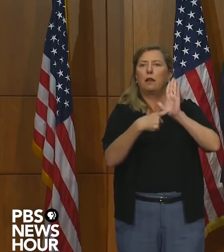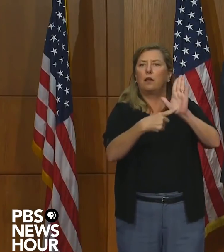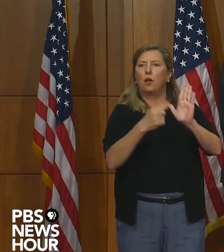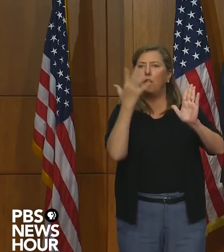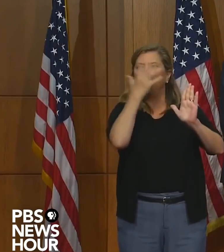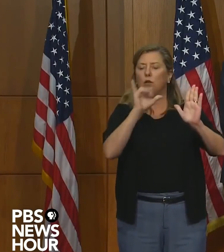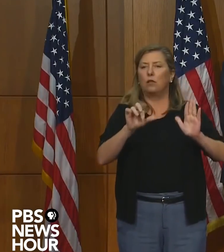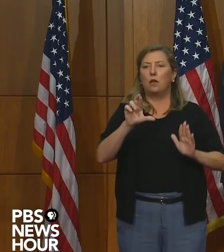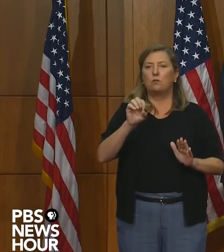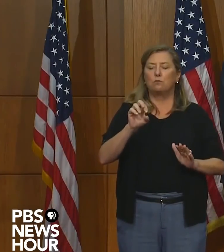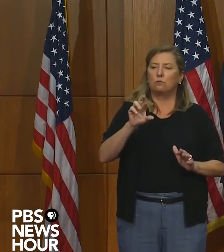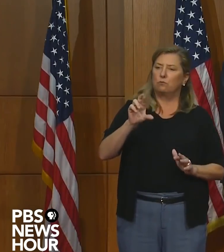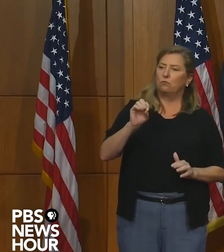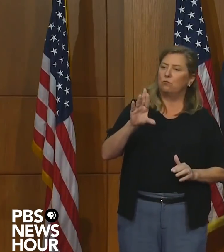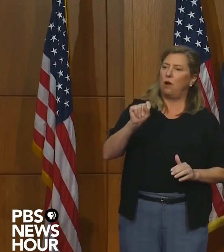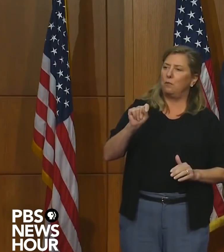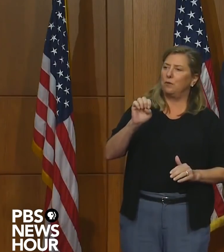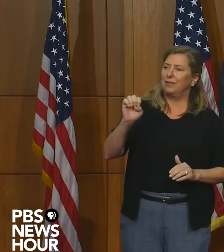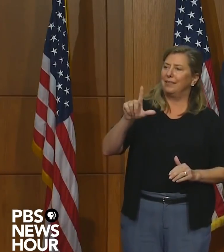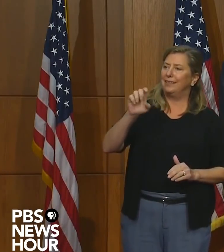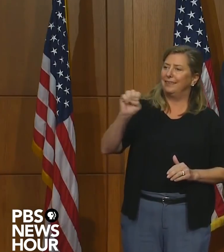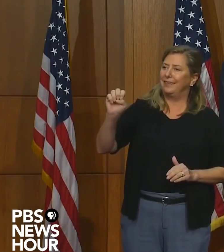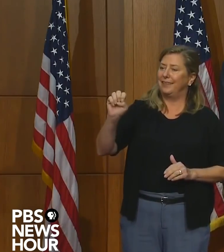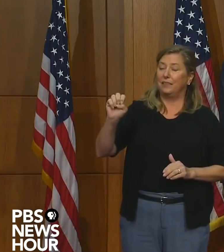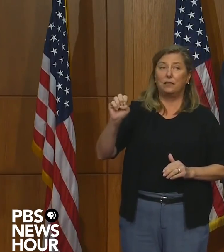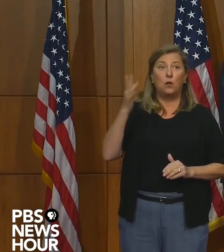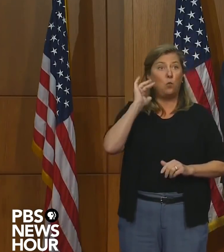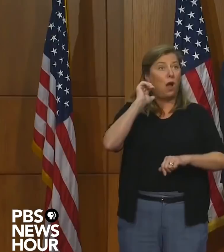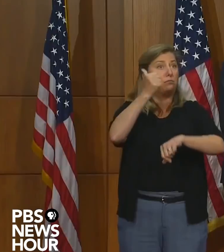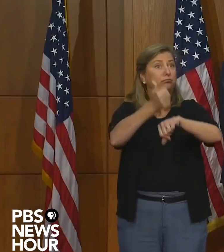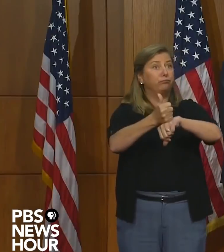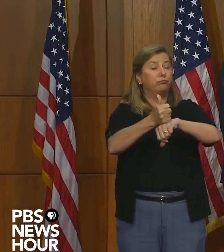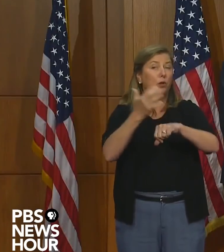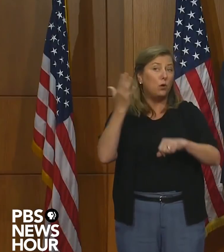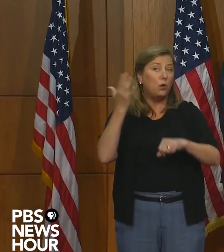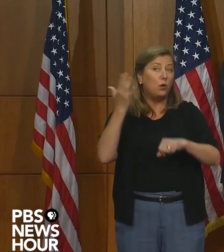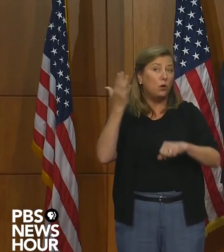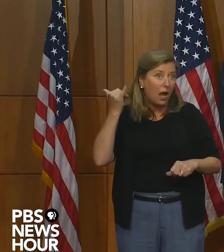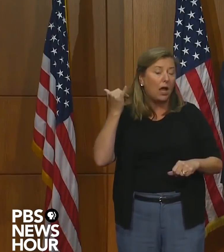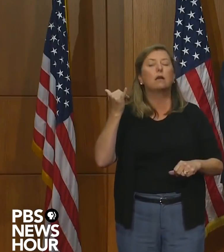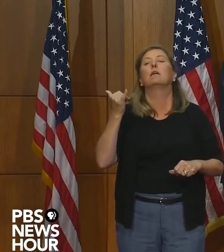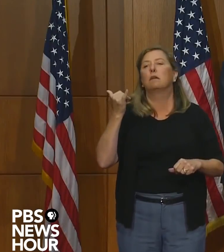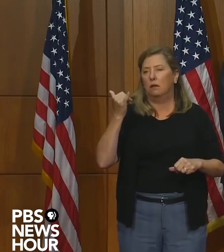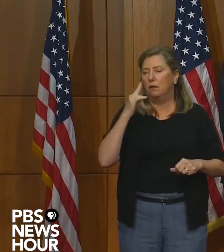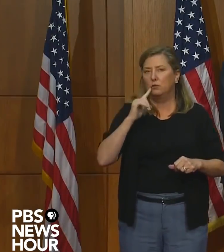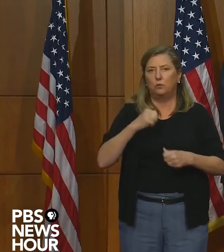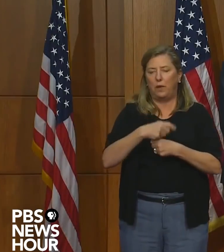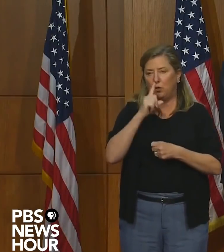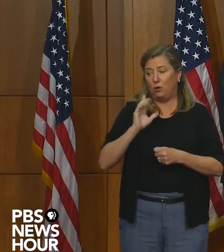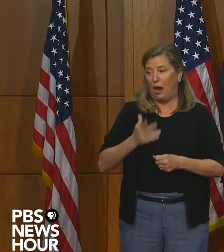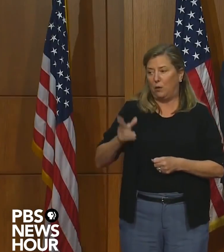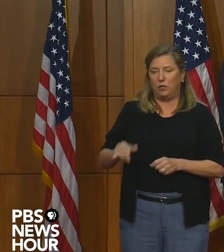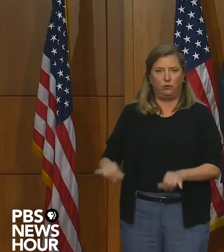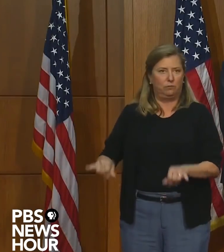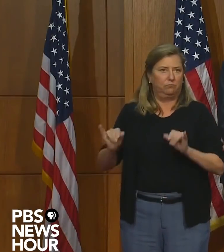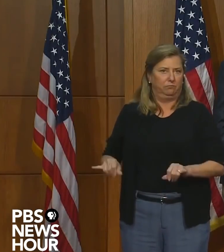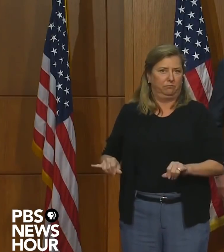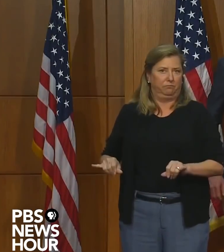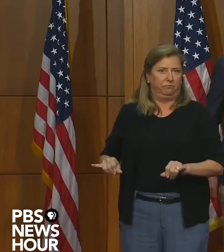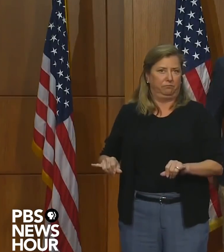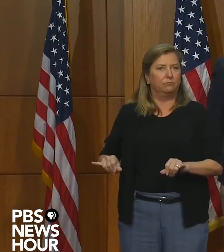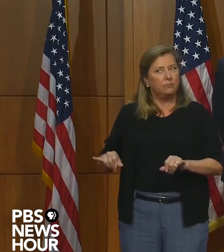General Robert E. Lee, the purpose of this monument was to recast Virginia's history, to